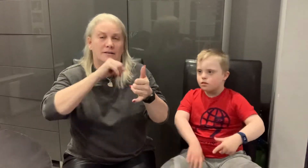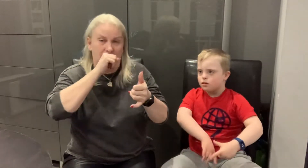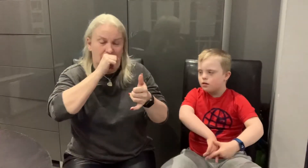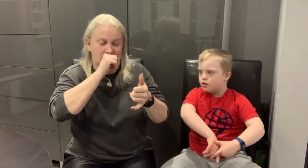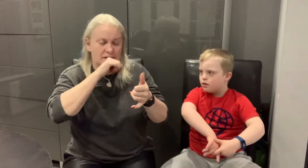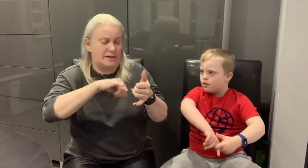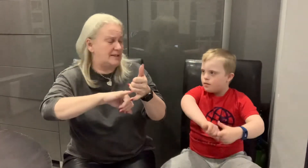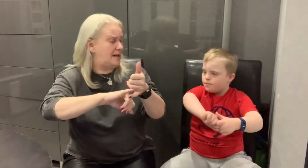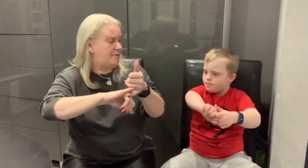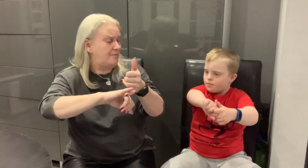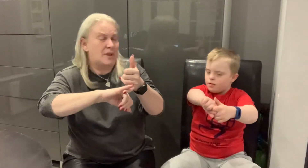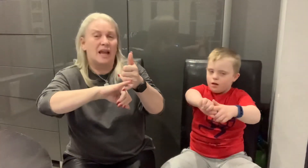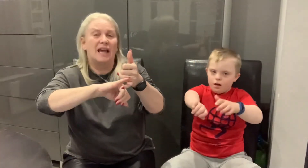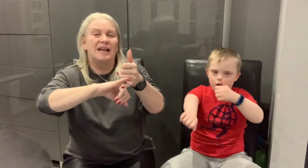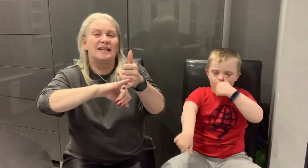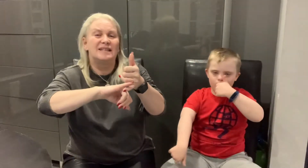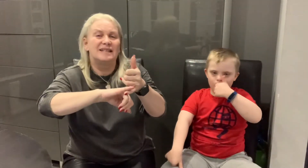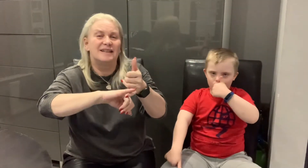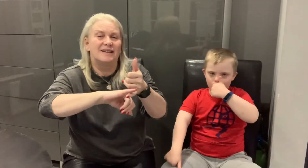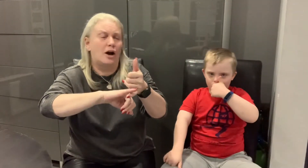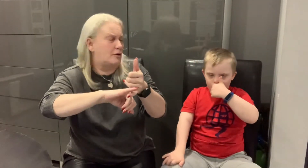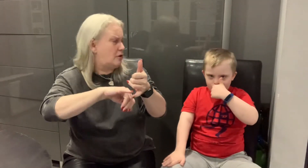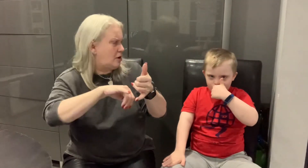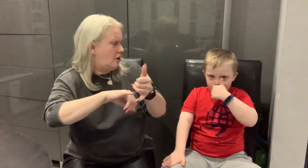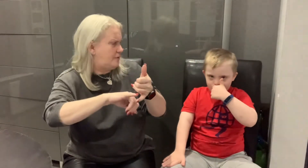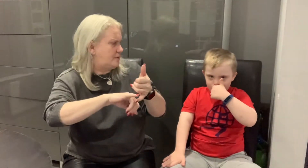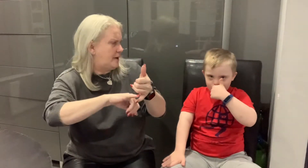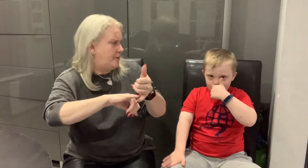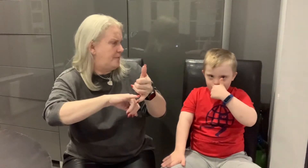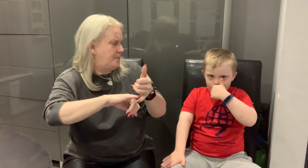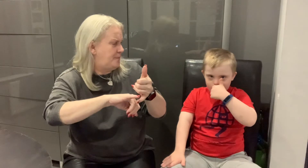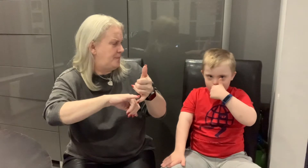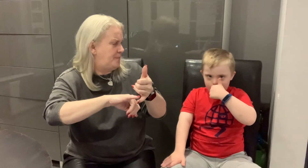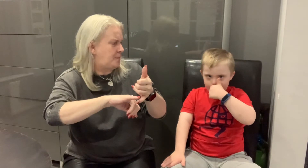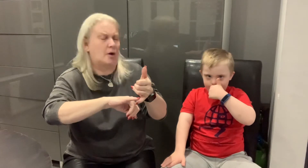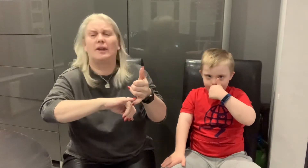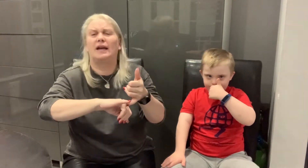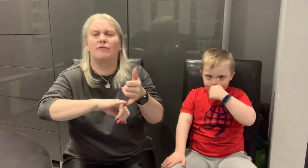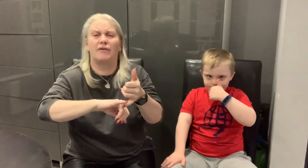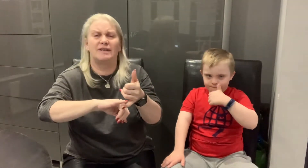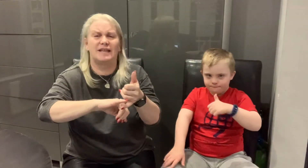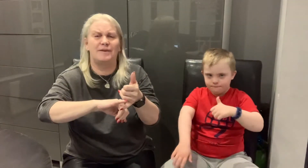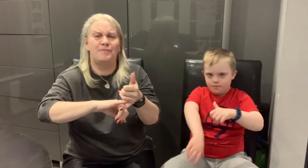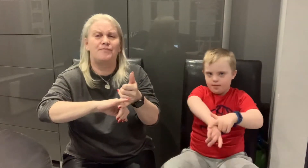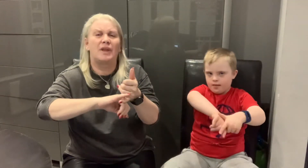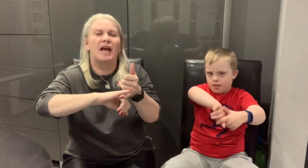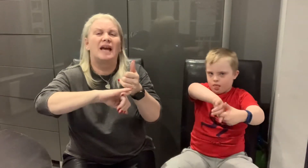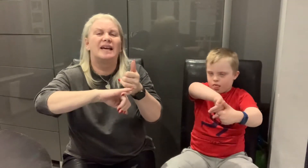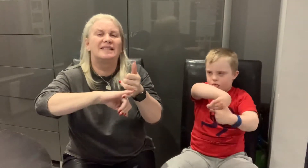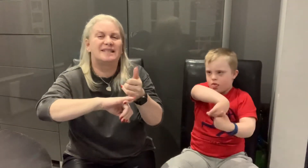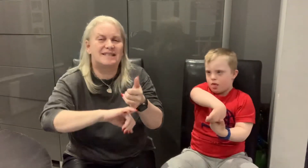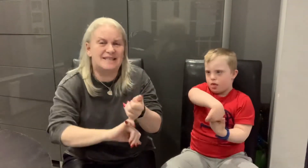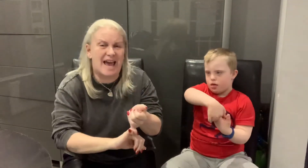are you ready love oh we've got a cough as well yeah okay right ready step